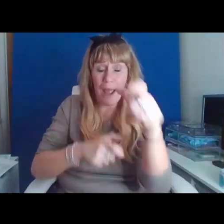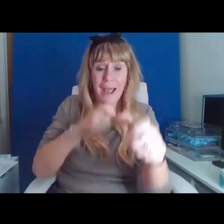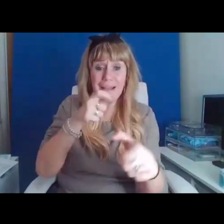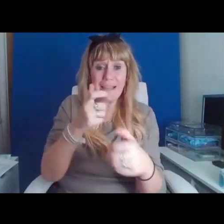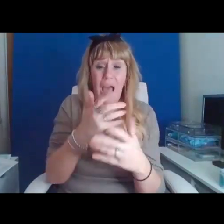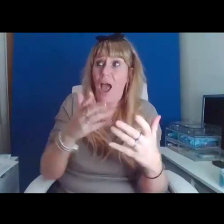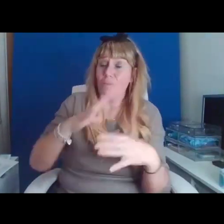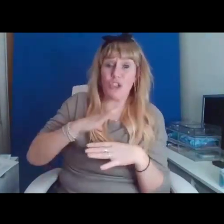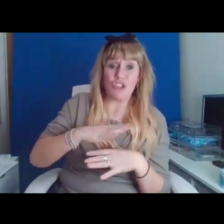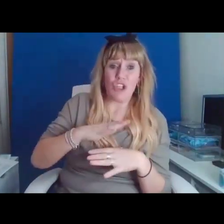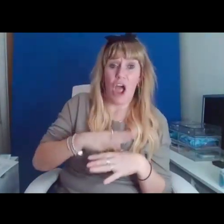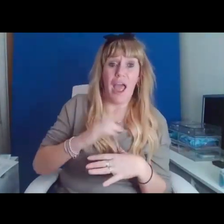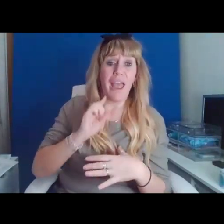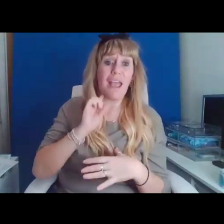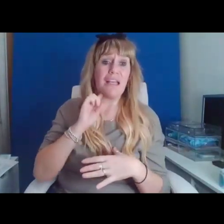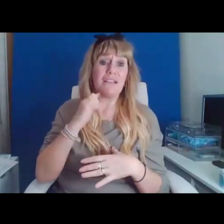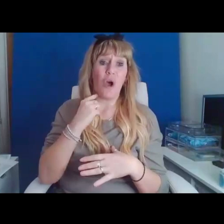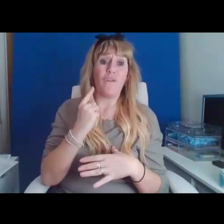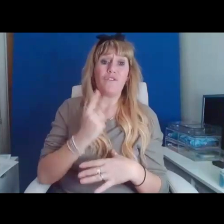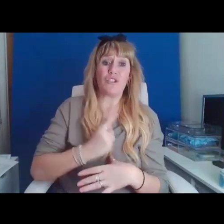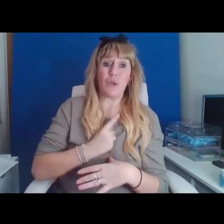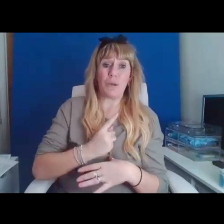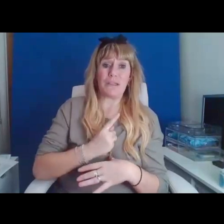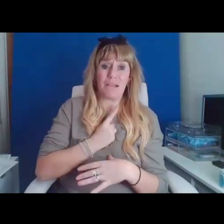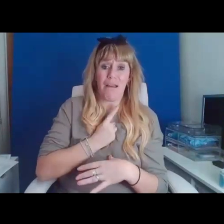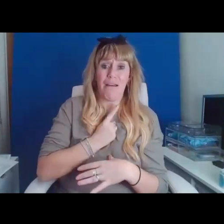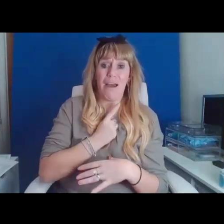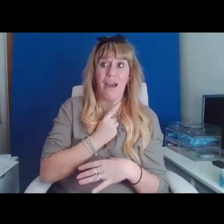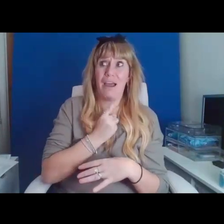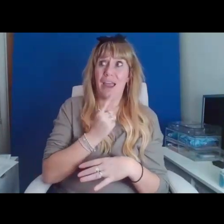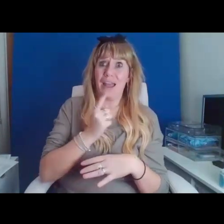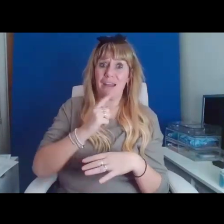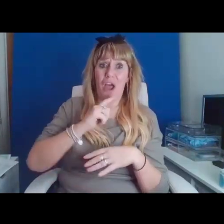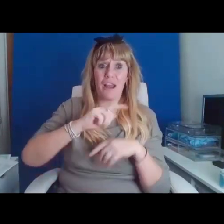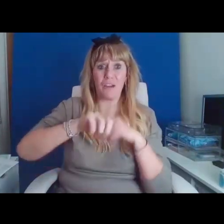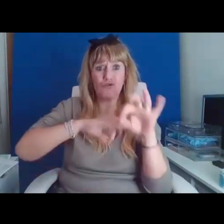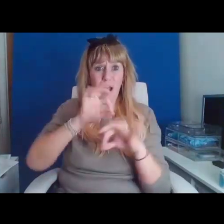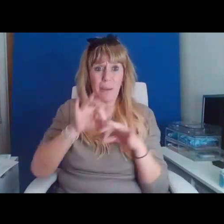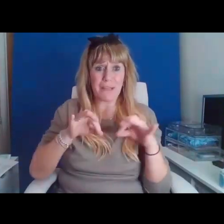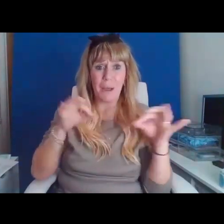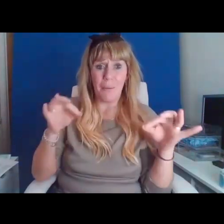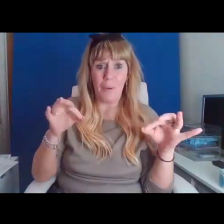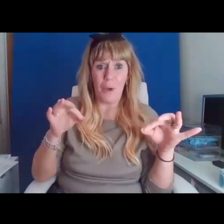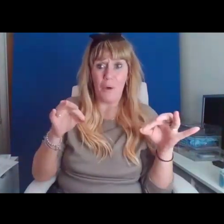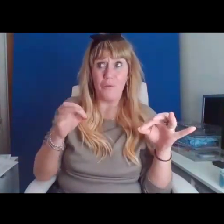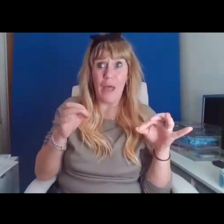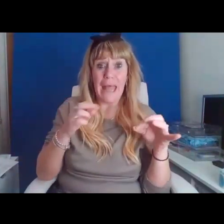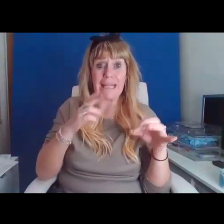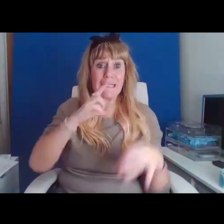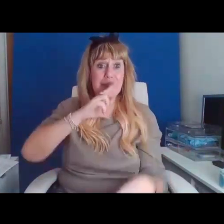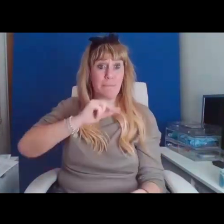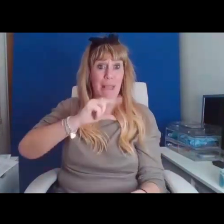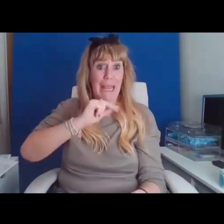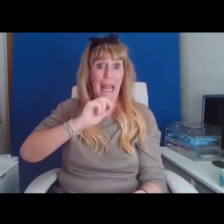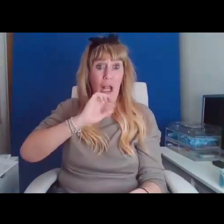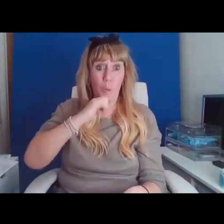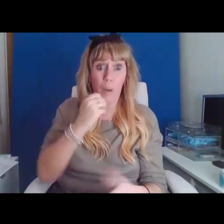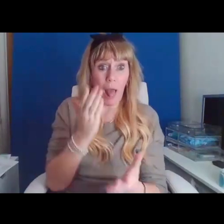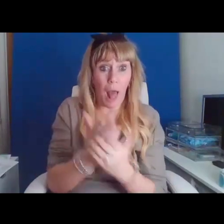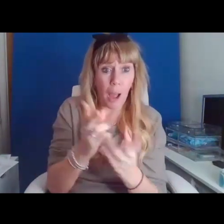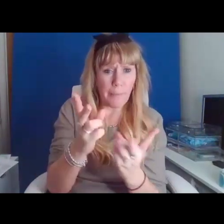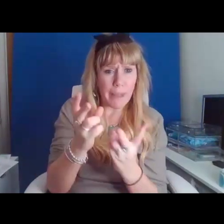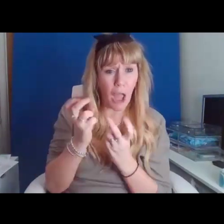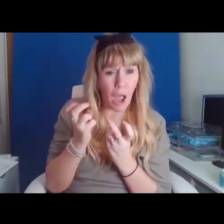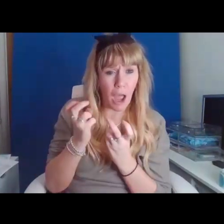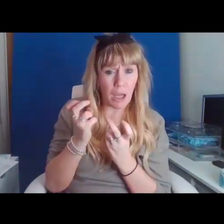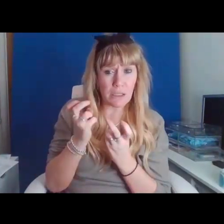suicide wrapped up neatly into a package of speak and you'll be heard. We're past the point of hearing, because